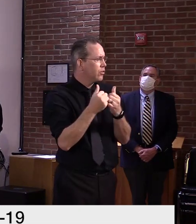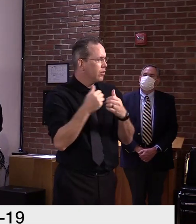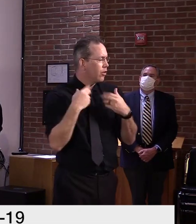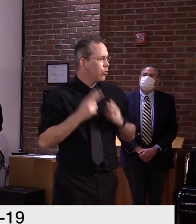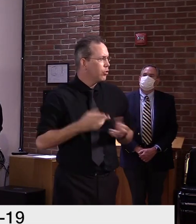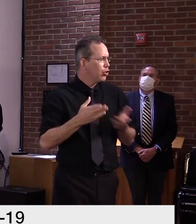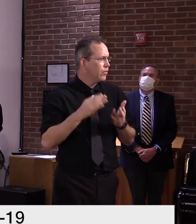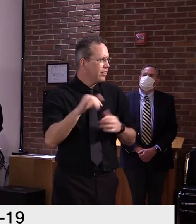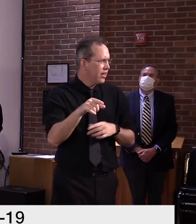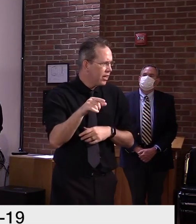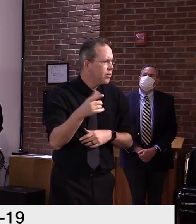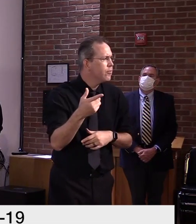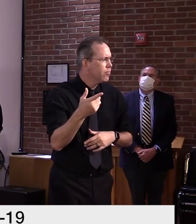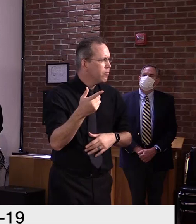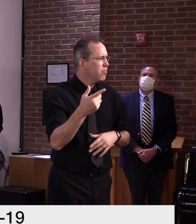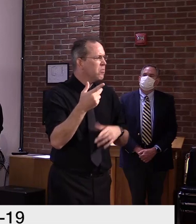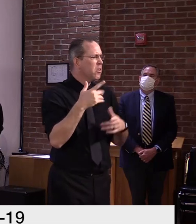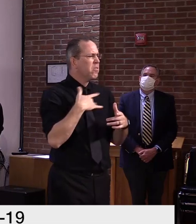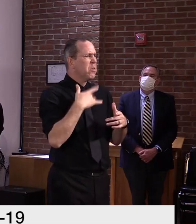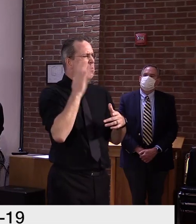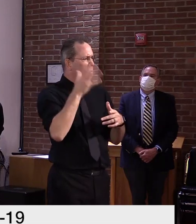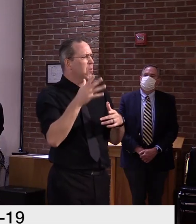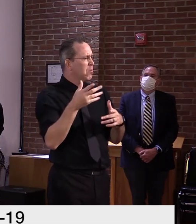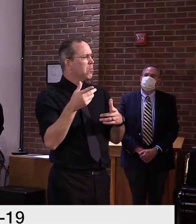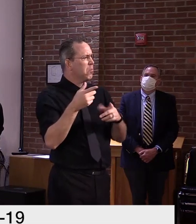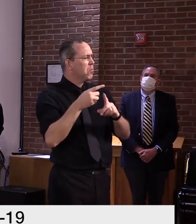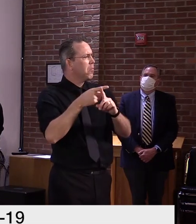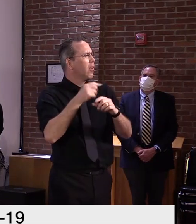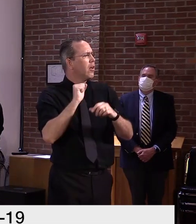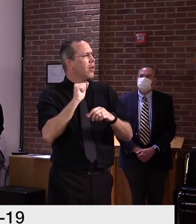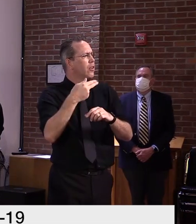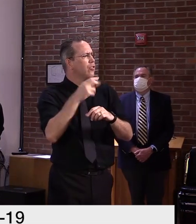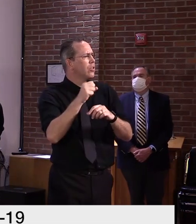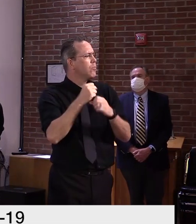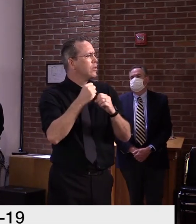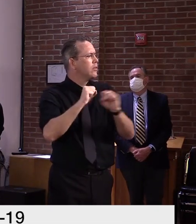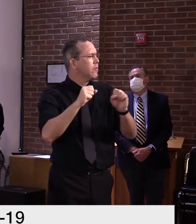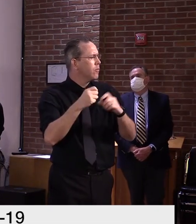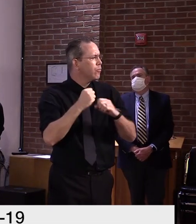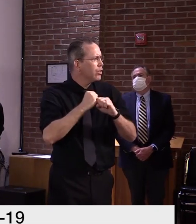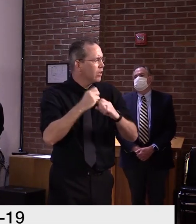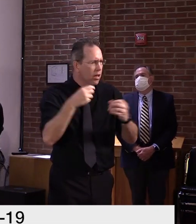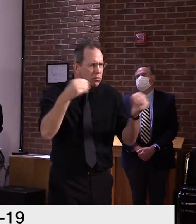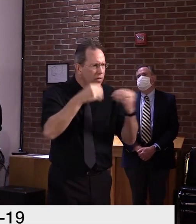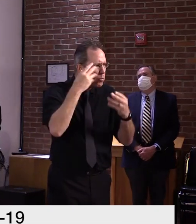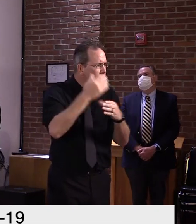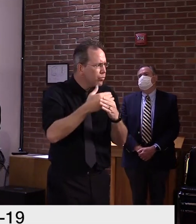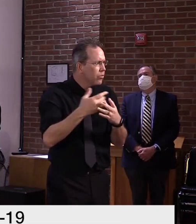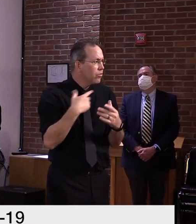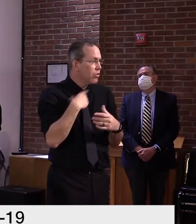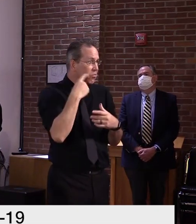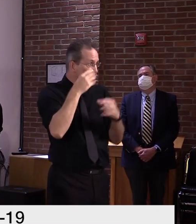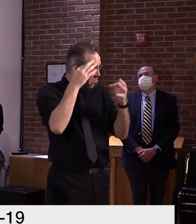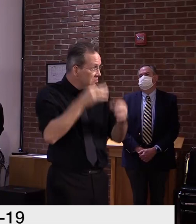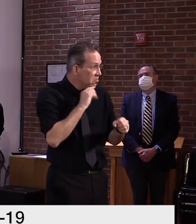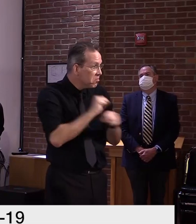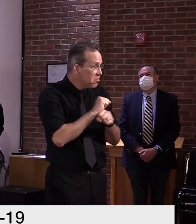this is all like breaking news essentially. So we don't have the final word